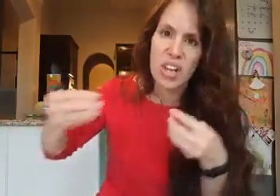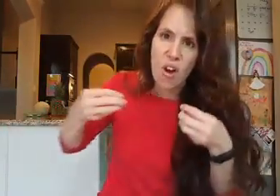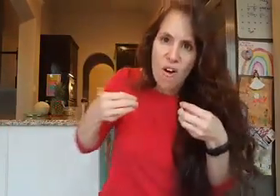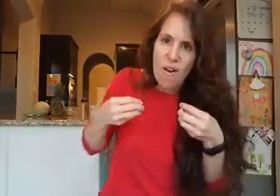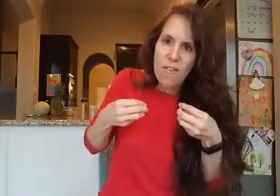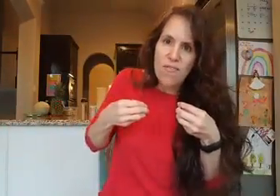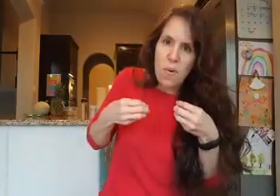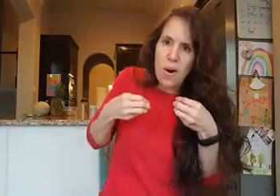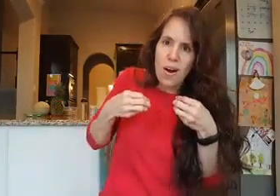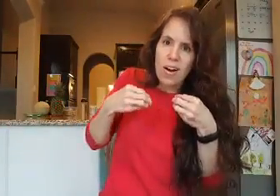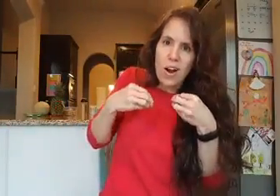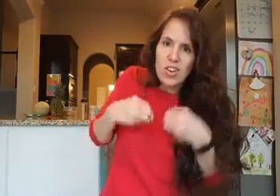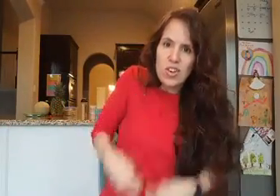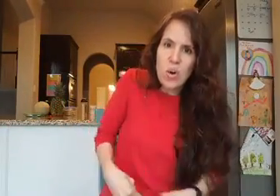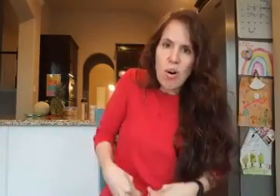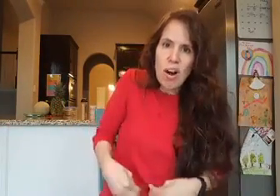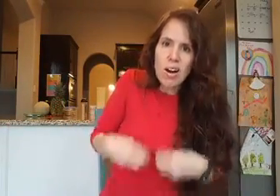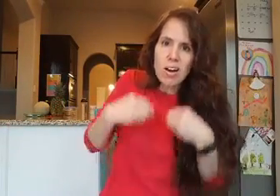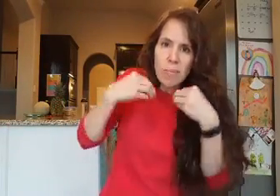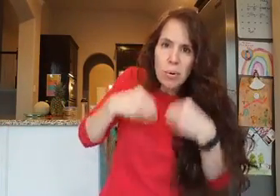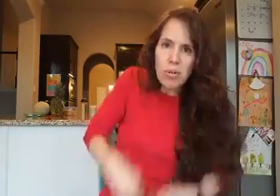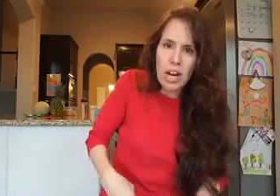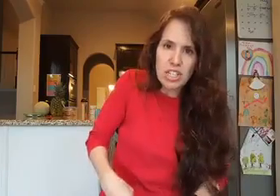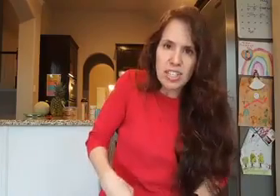for your progression